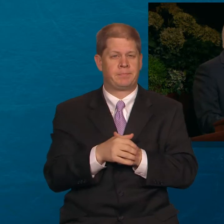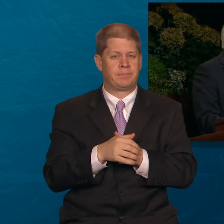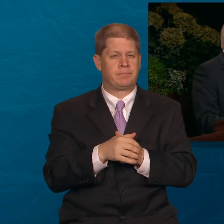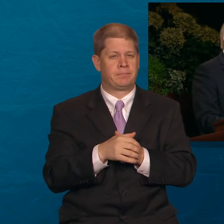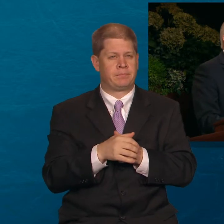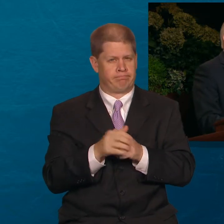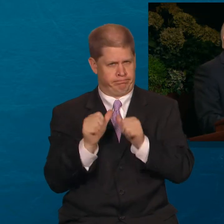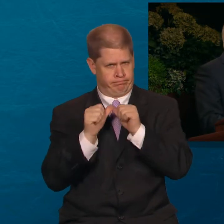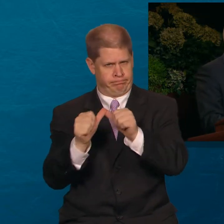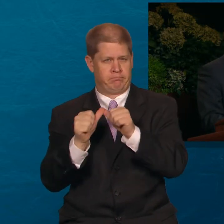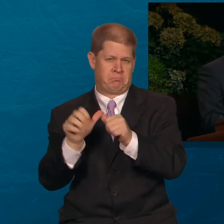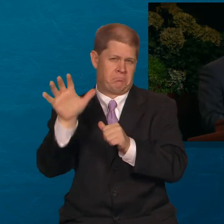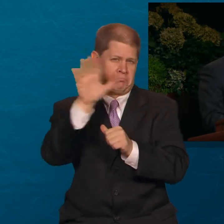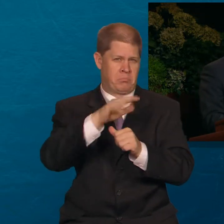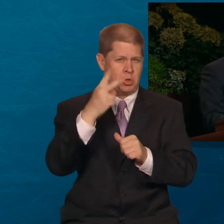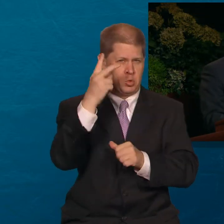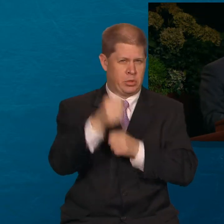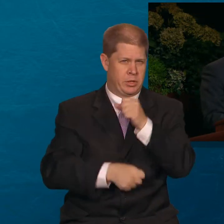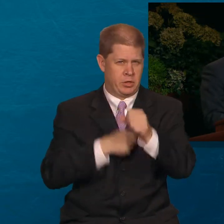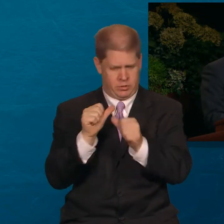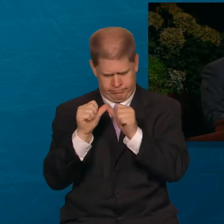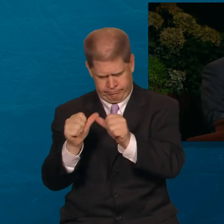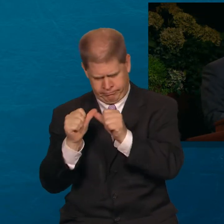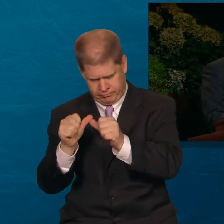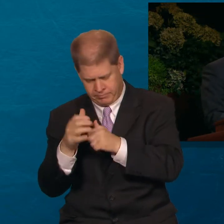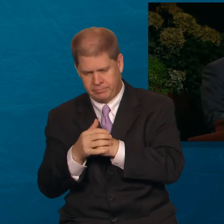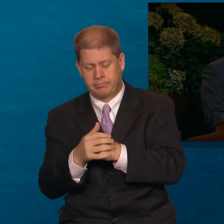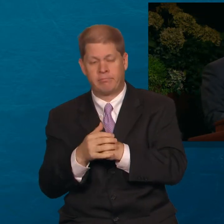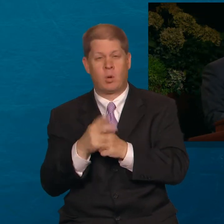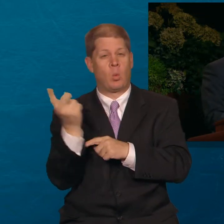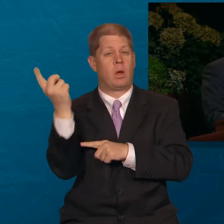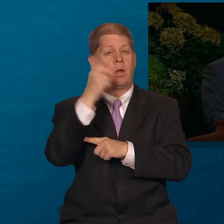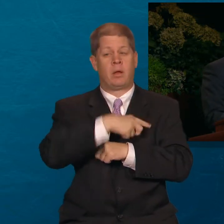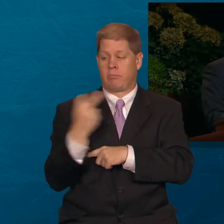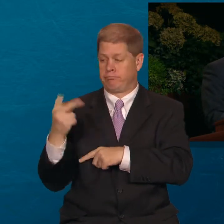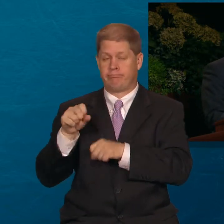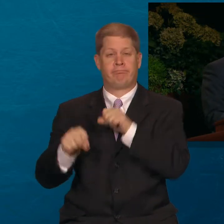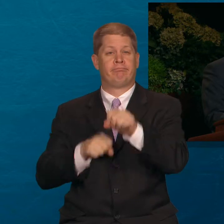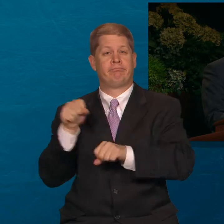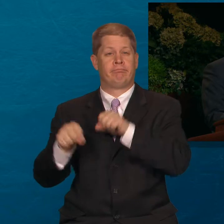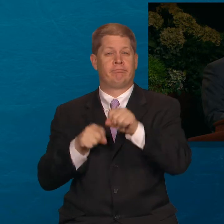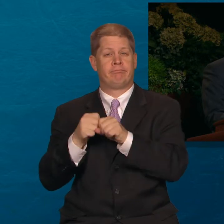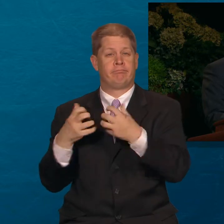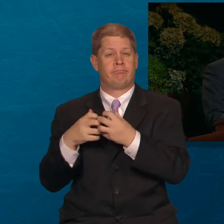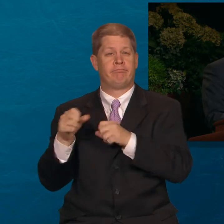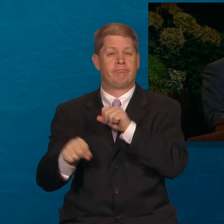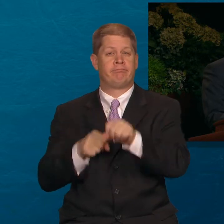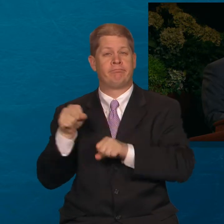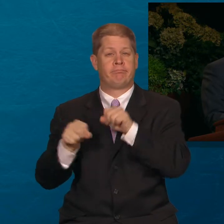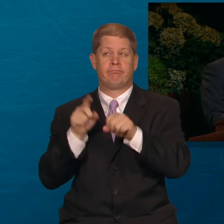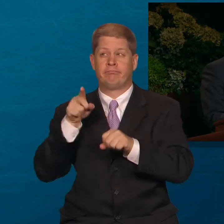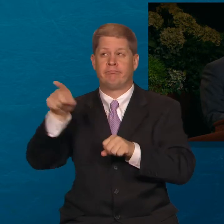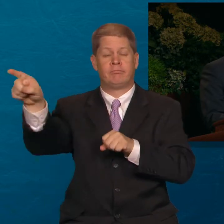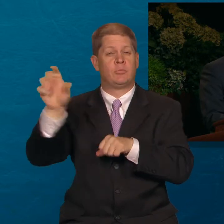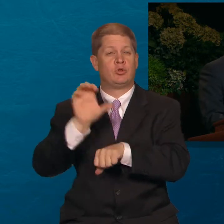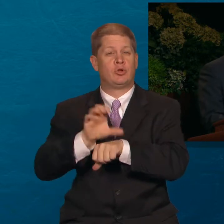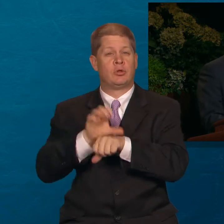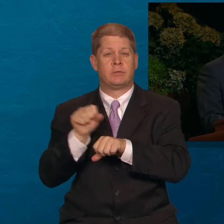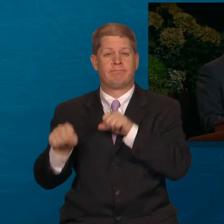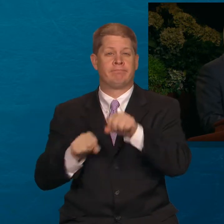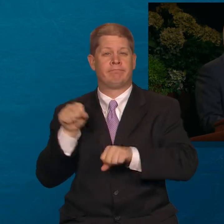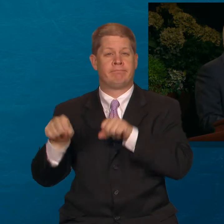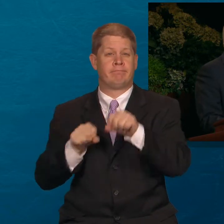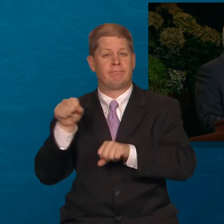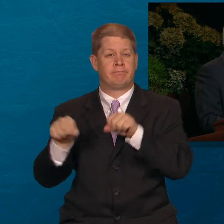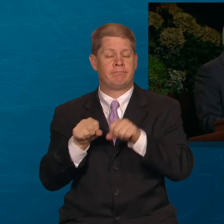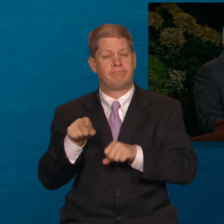serving faithfully for approximately two years, he was riding his bicycle along with his companion to sunny school in Gloucester,